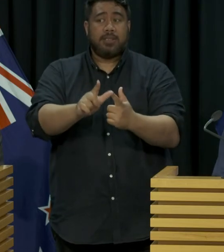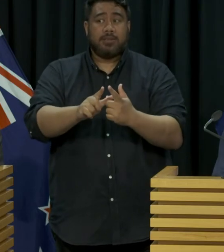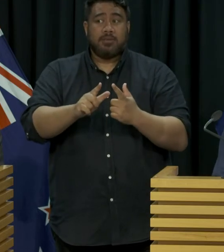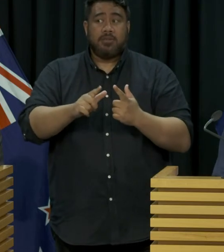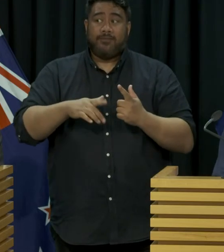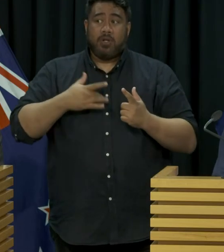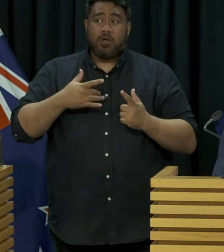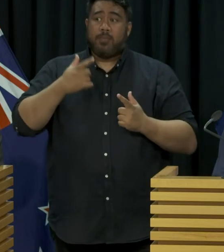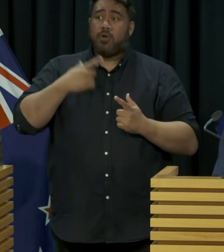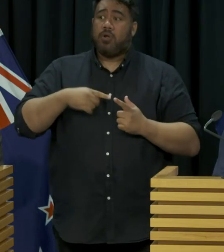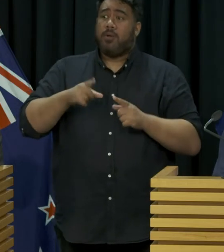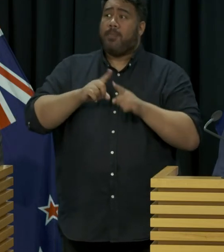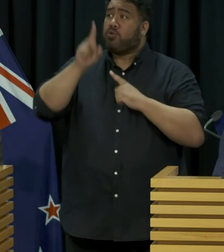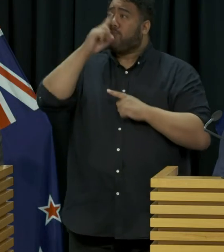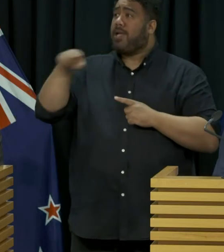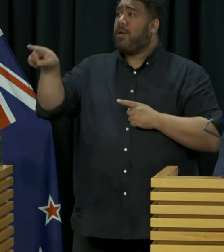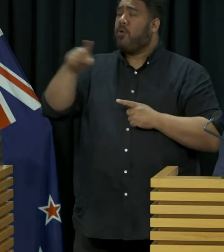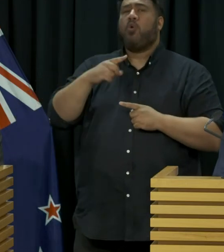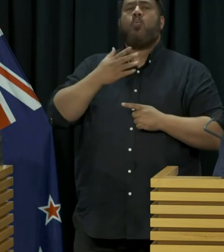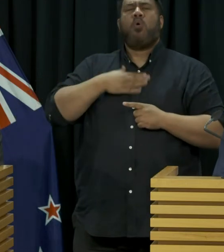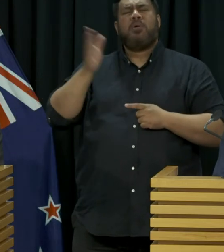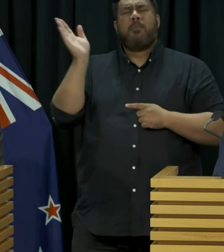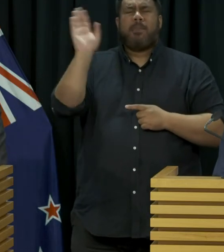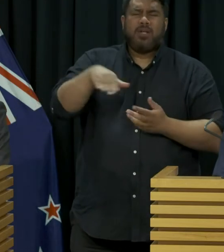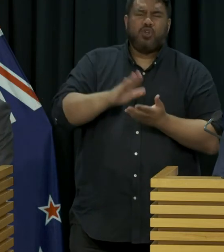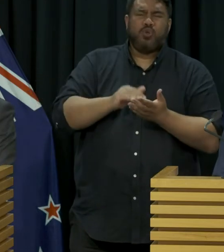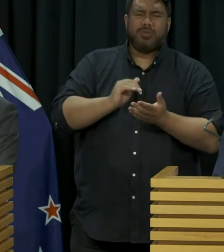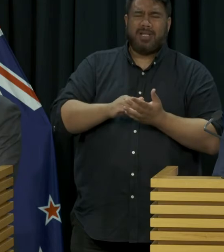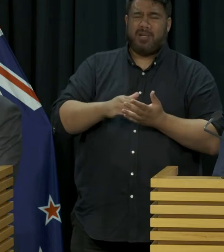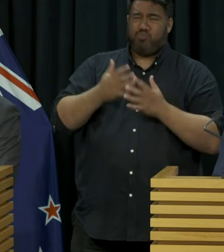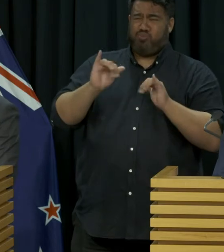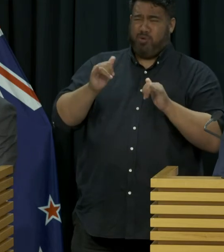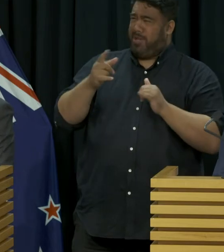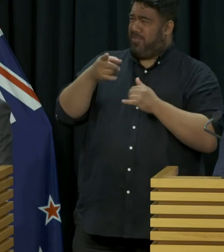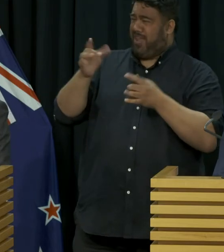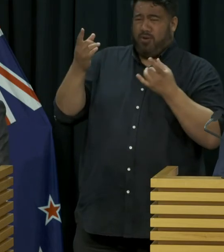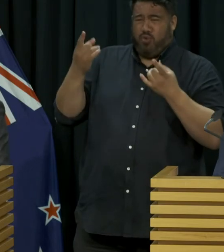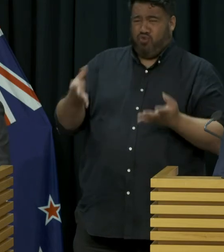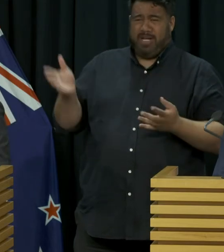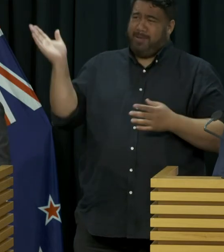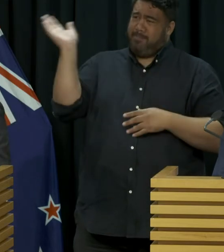who were going to choose to come back probably would have by now, wouldn't they? So we are,